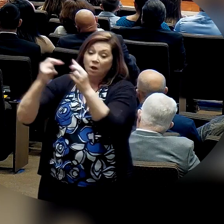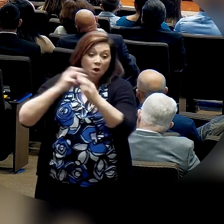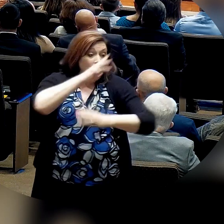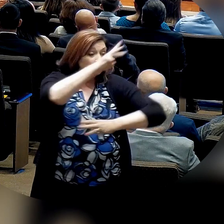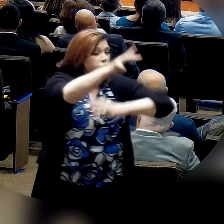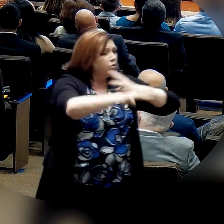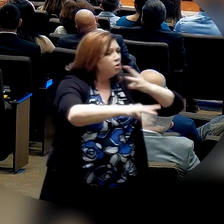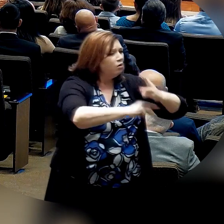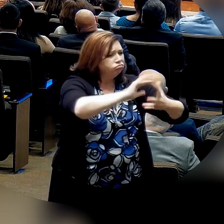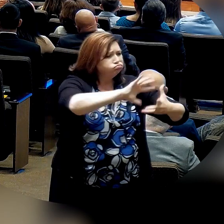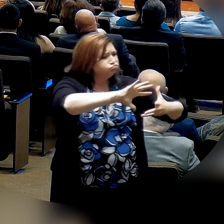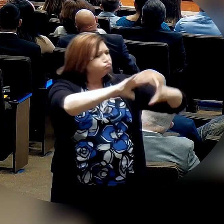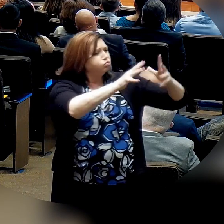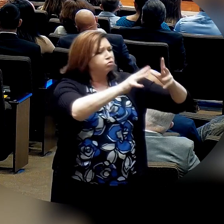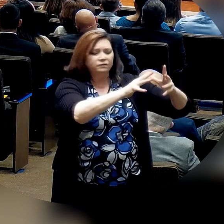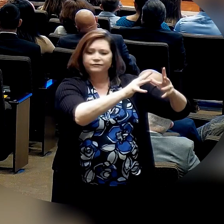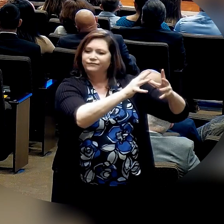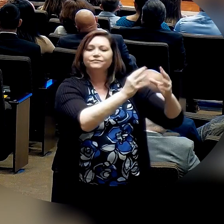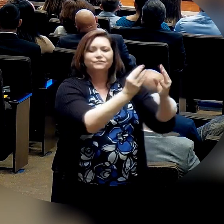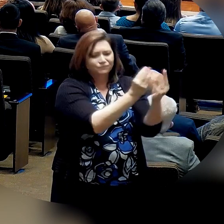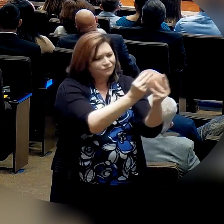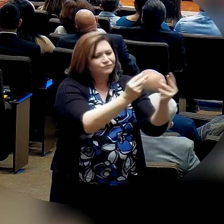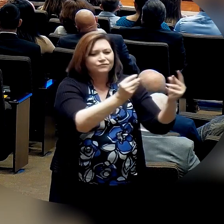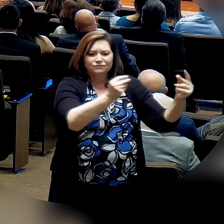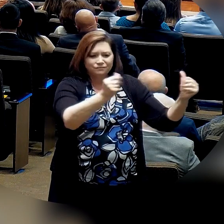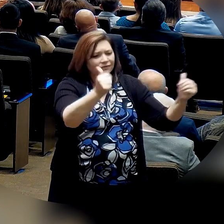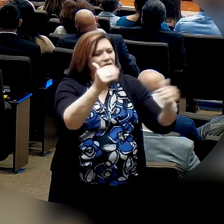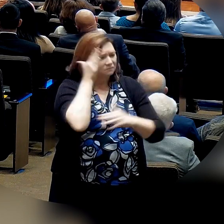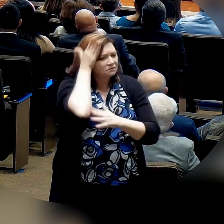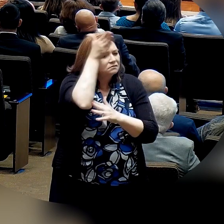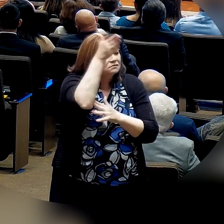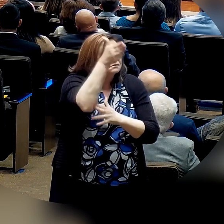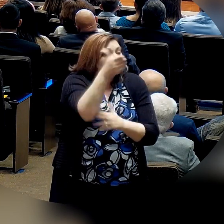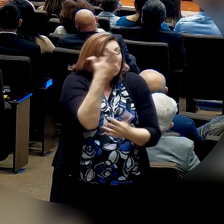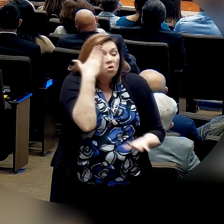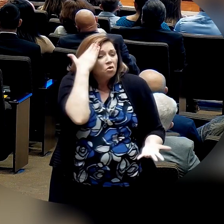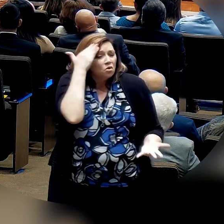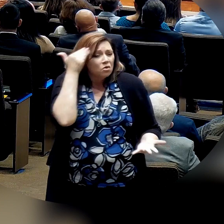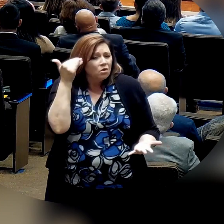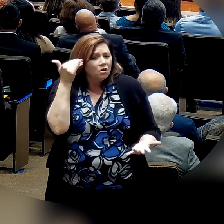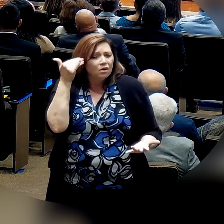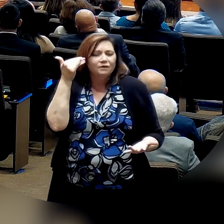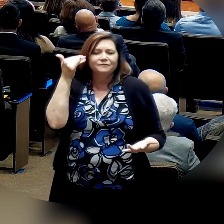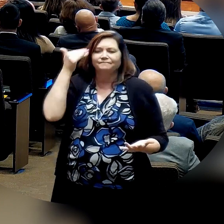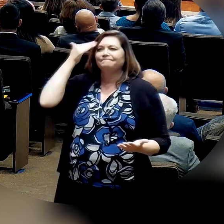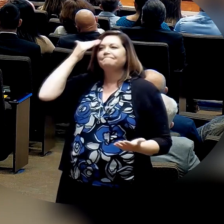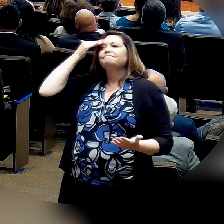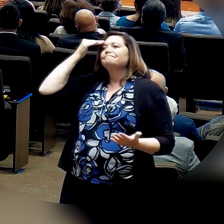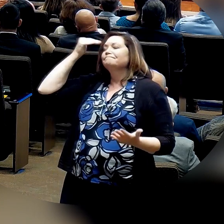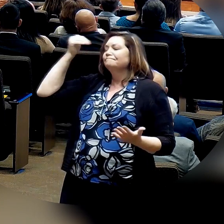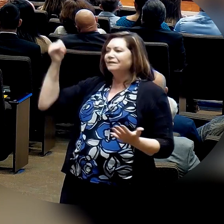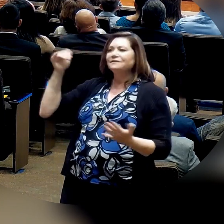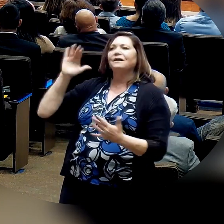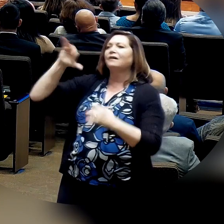of earth will grow strangely dim in the light of His